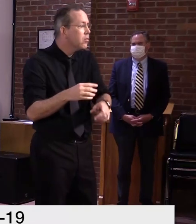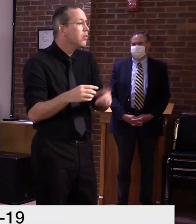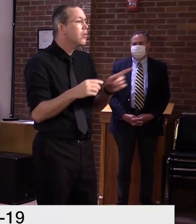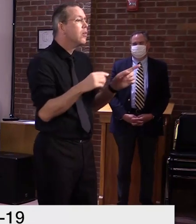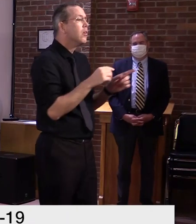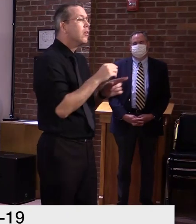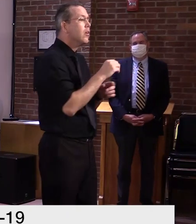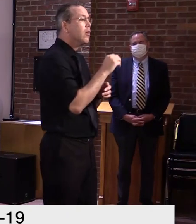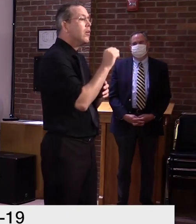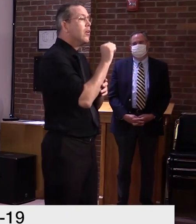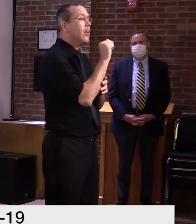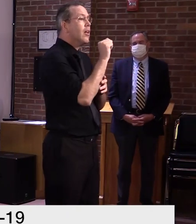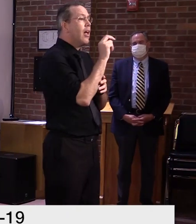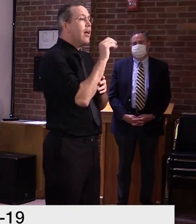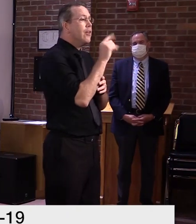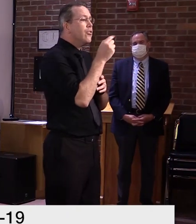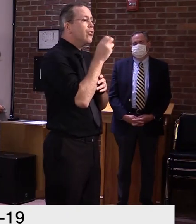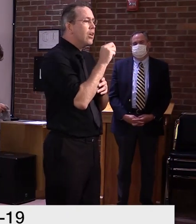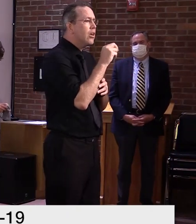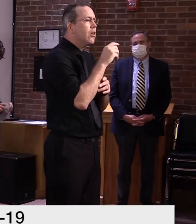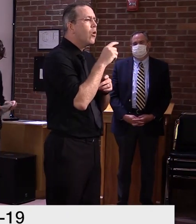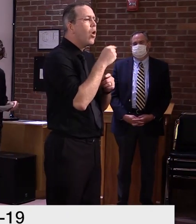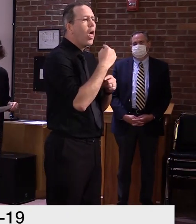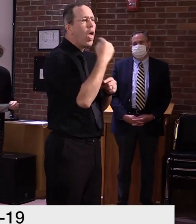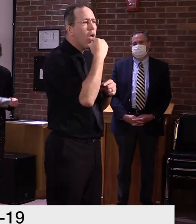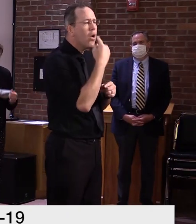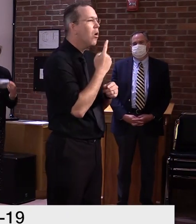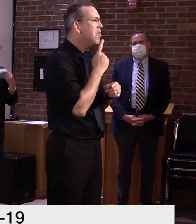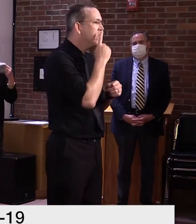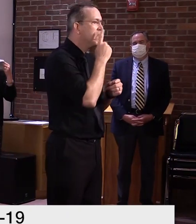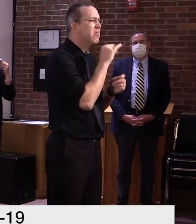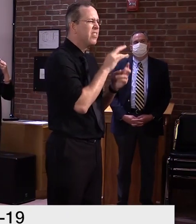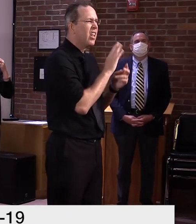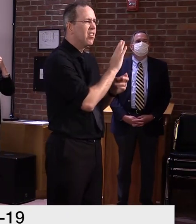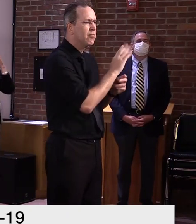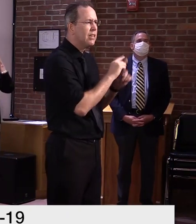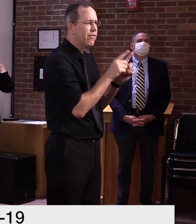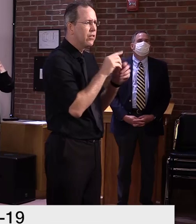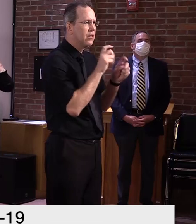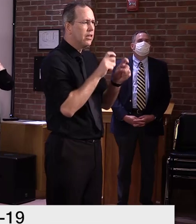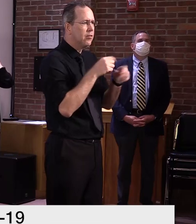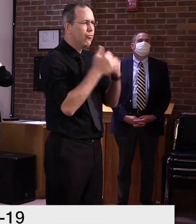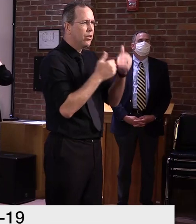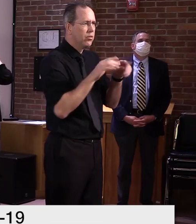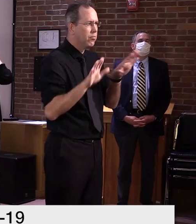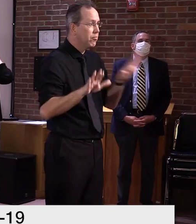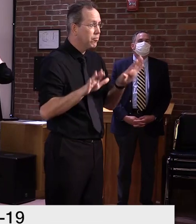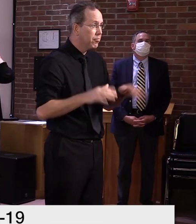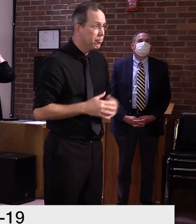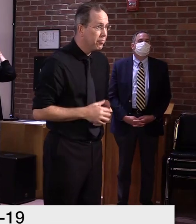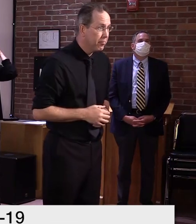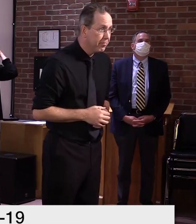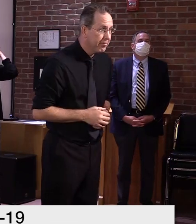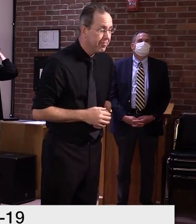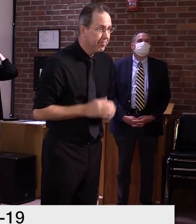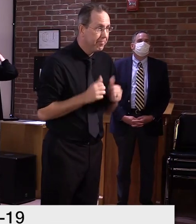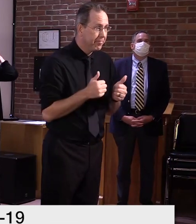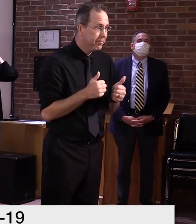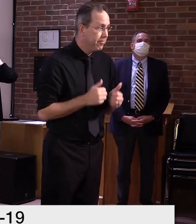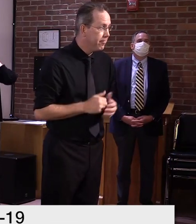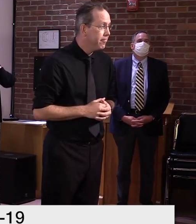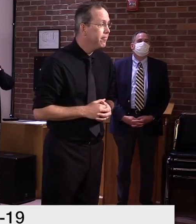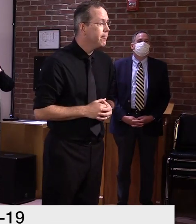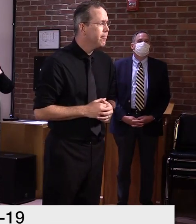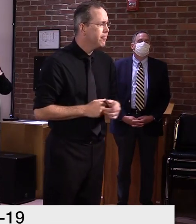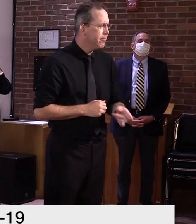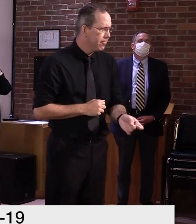Okay. Um, and I don't know if anyone there has any information, but it seems like, um, there hasn't been, it seems like there's a big